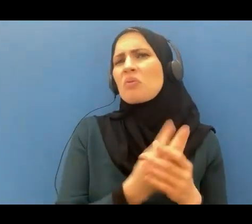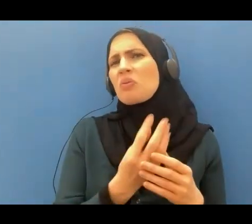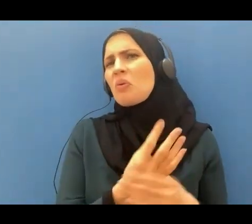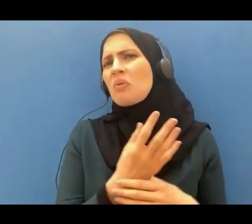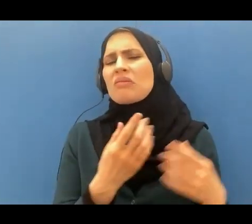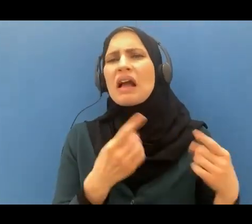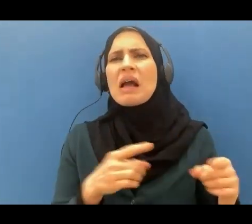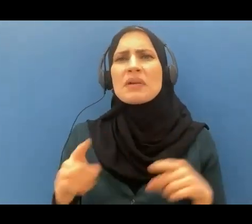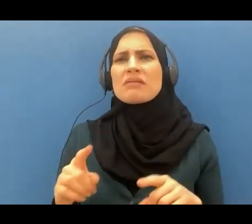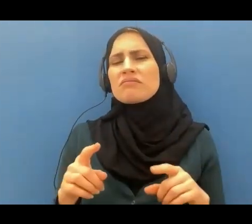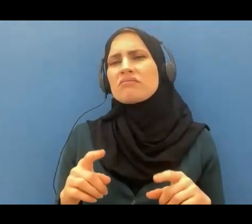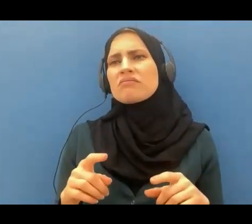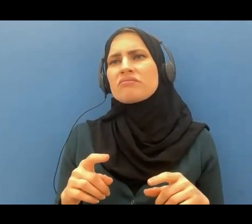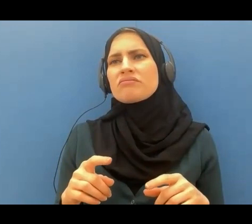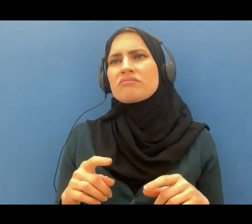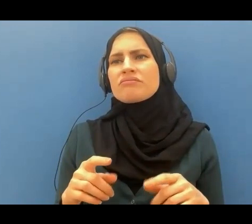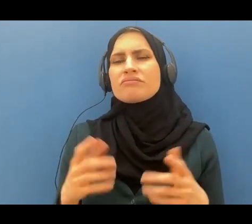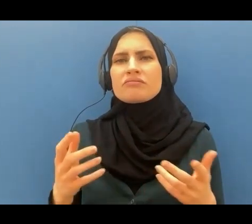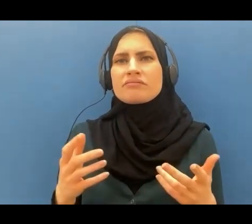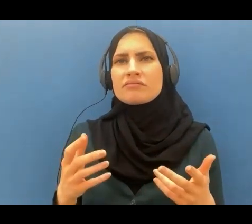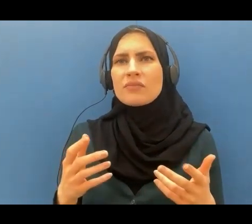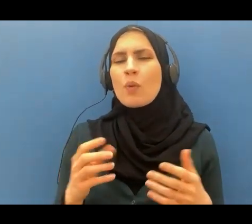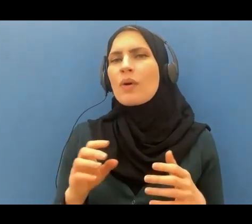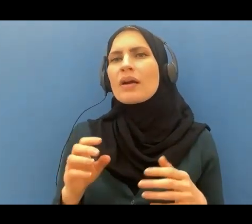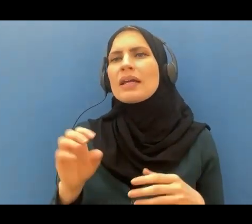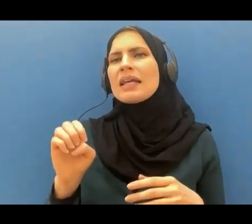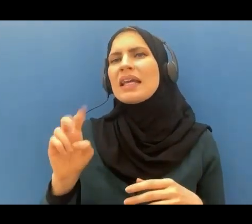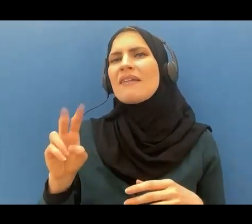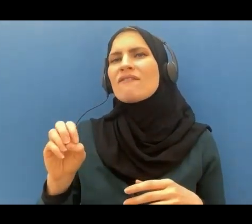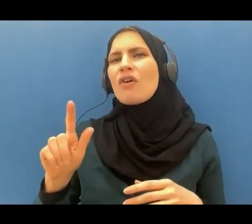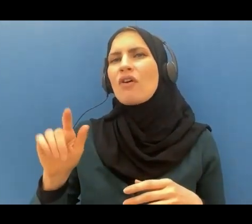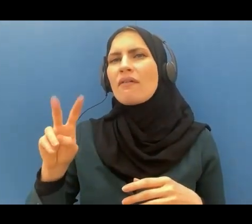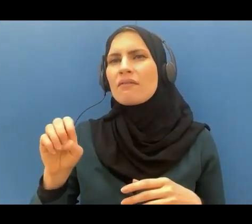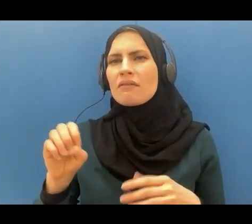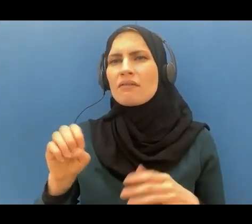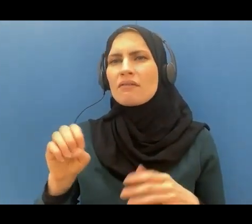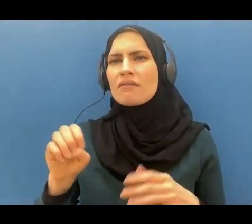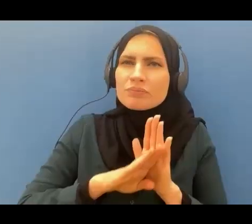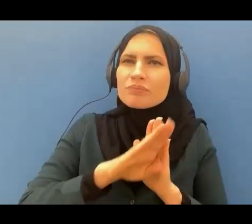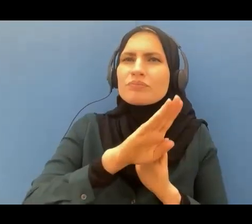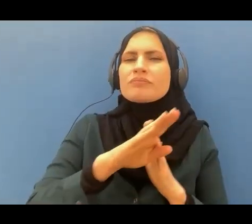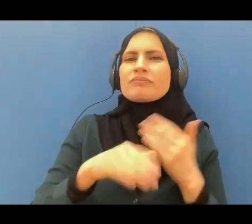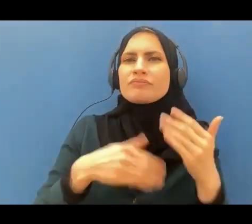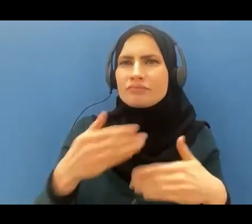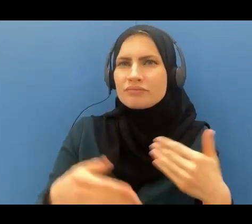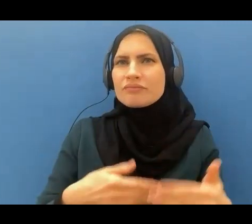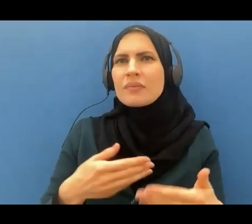coincidence or evolved one from another are still the greater